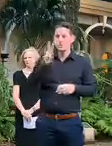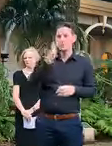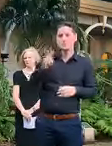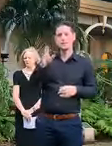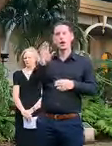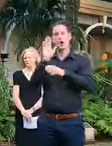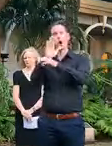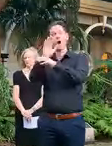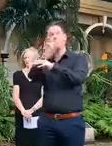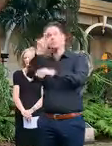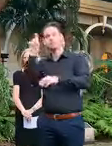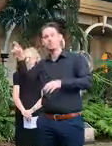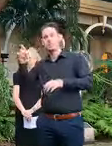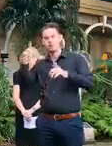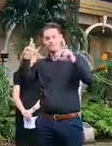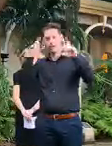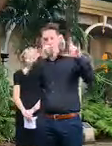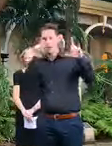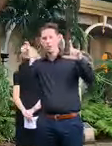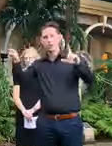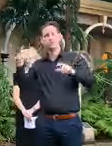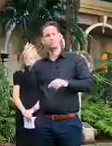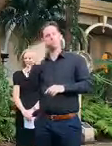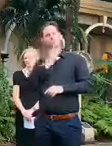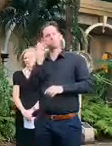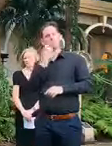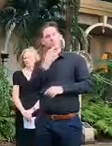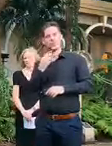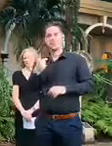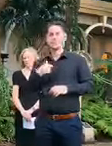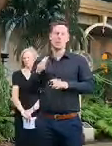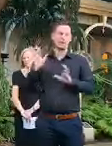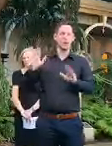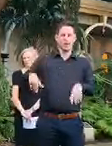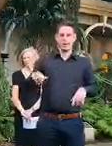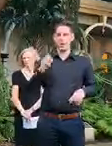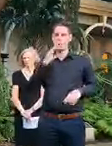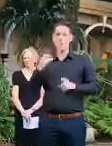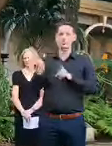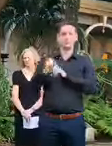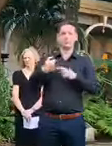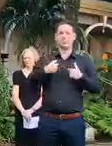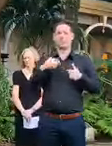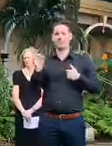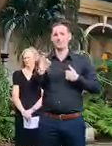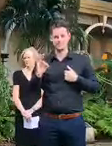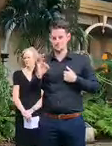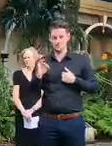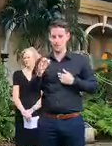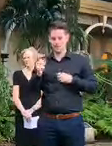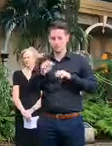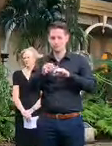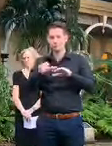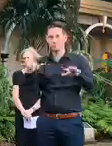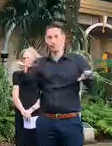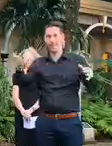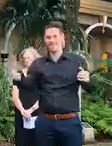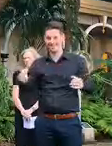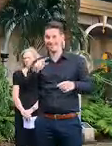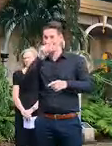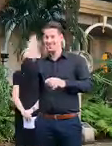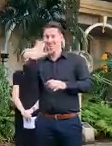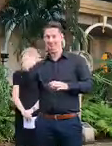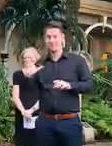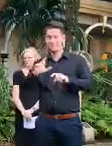that are happening around the world that no one is immune to this it's happening in nearly every other country